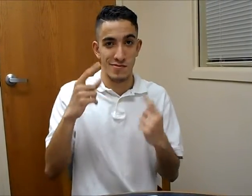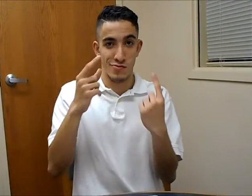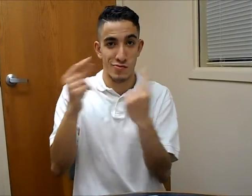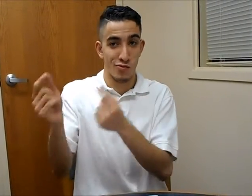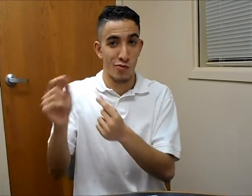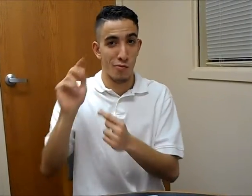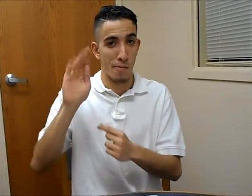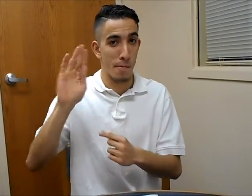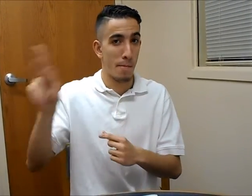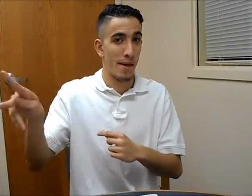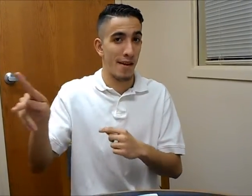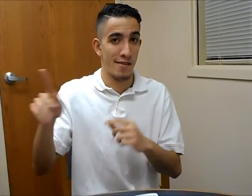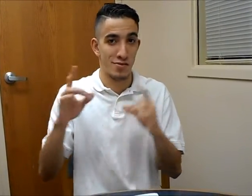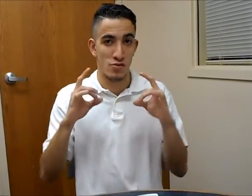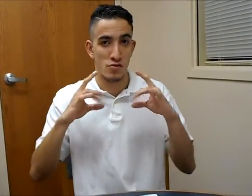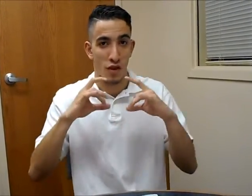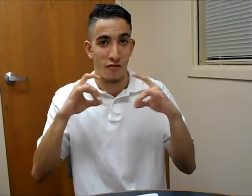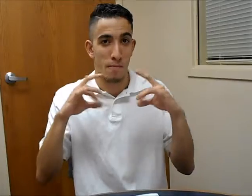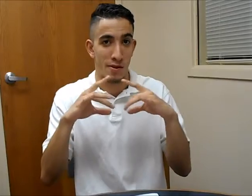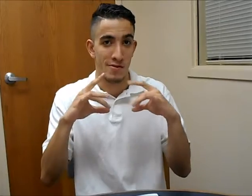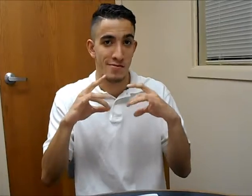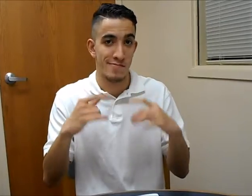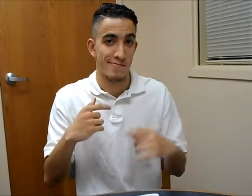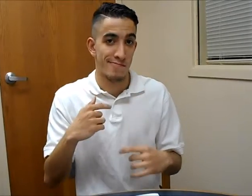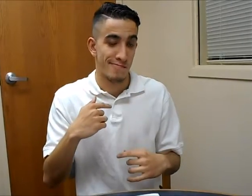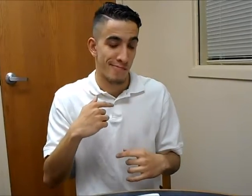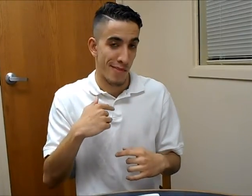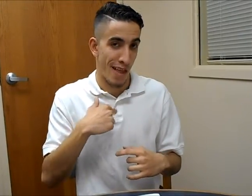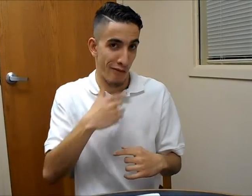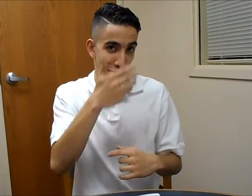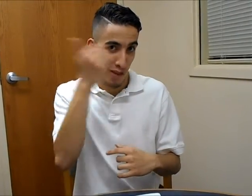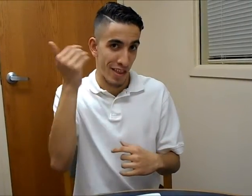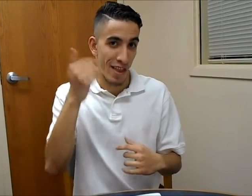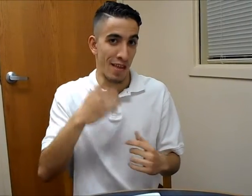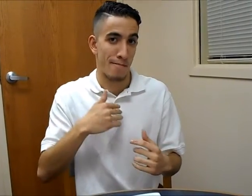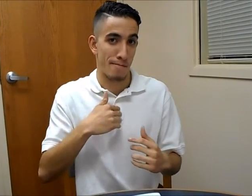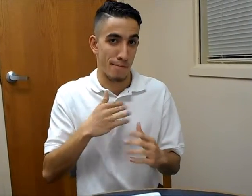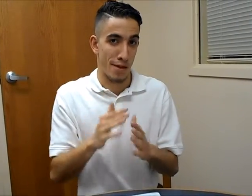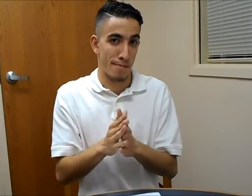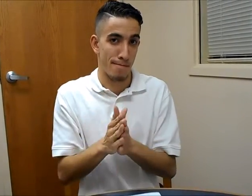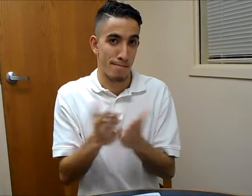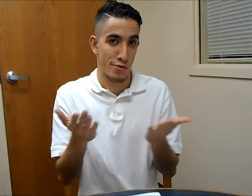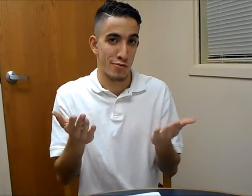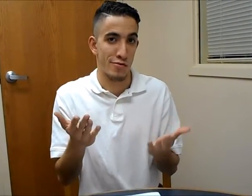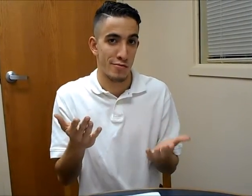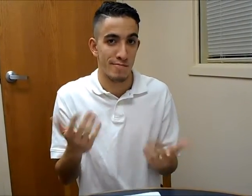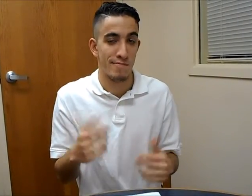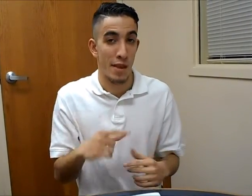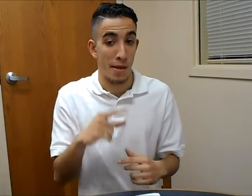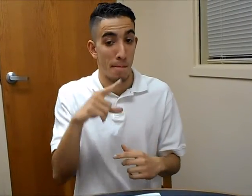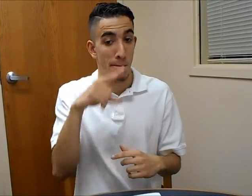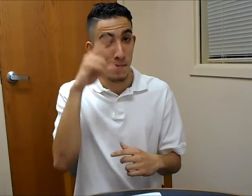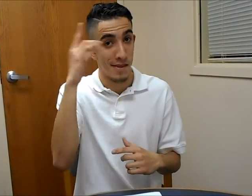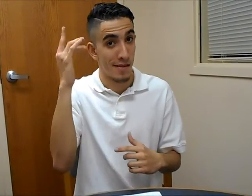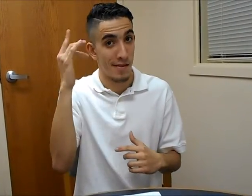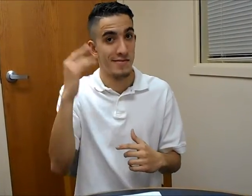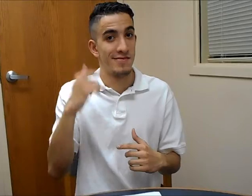needed to go back to Starbucks. I forgot my book because